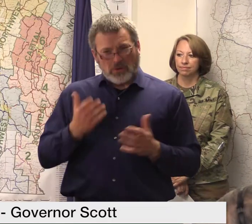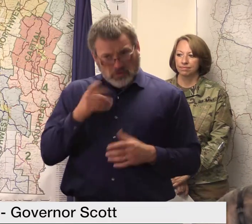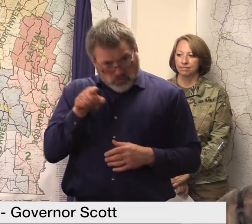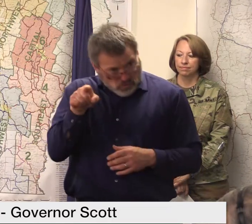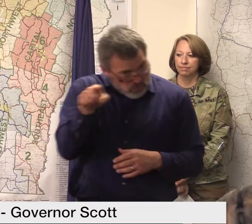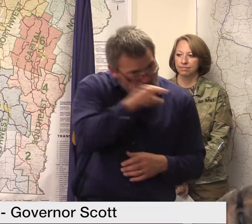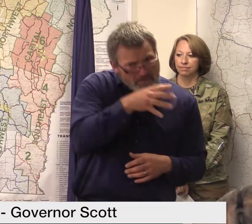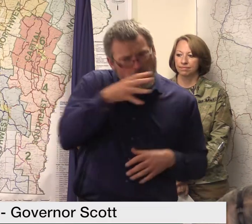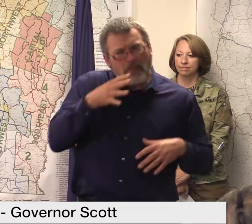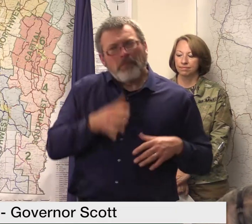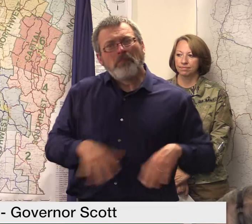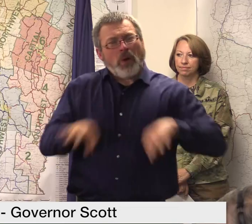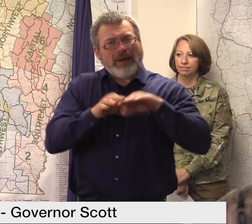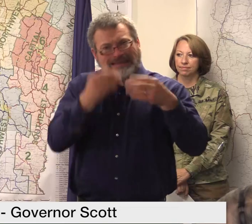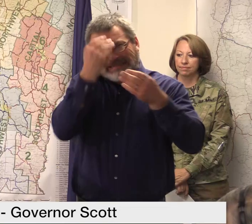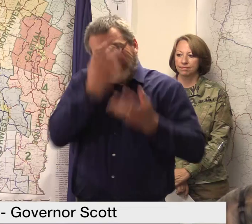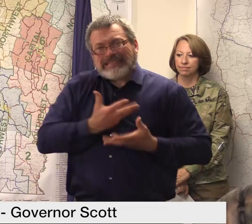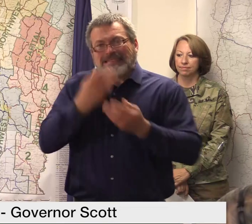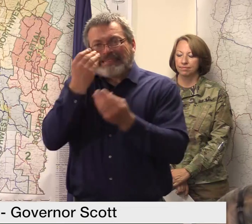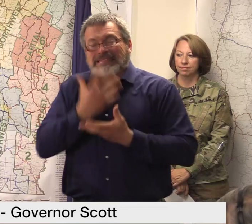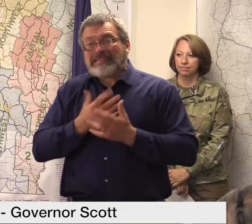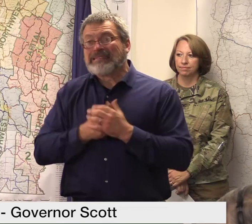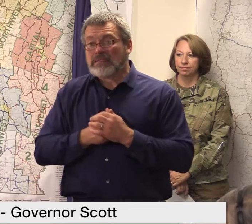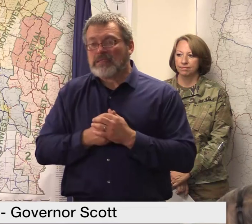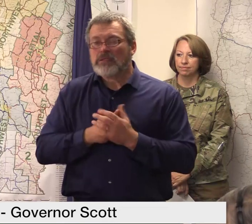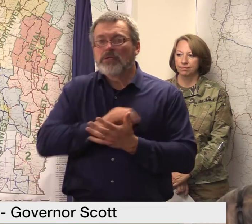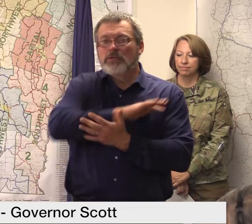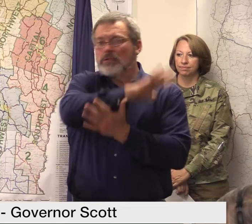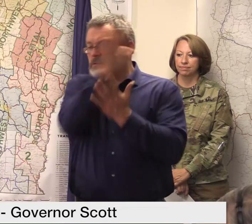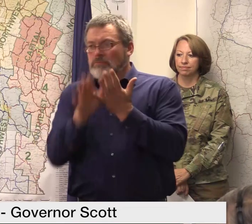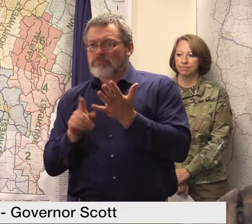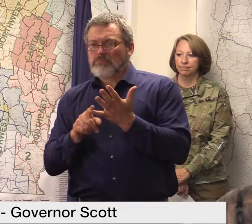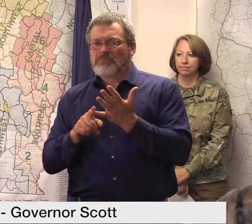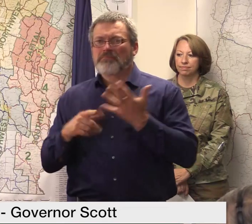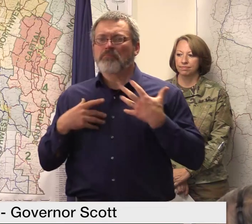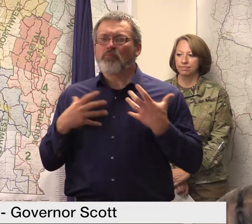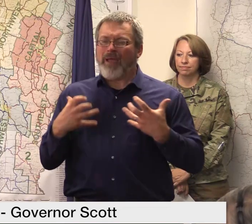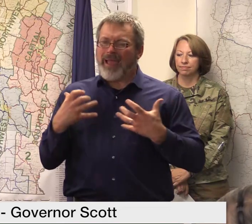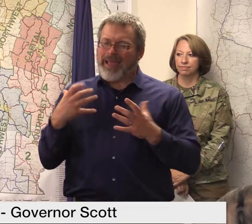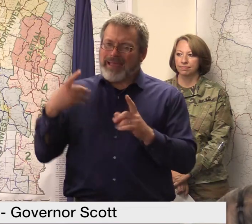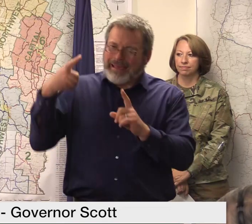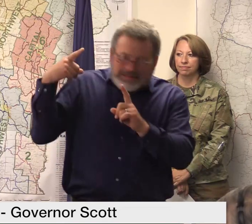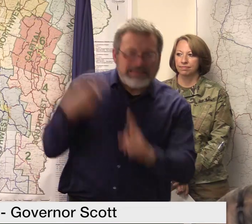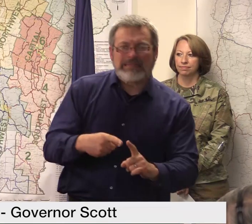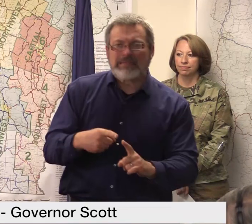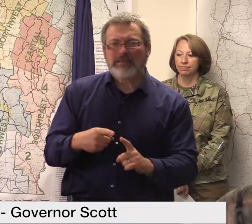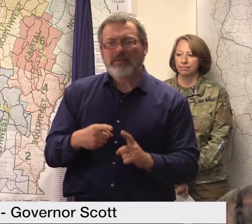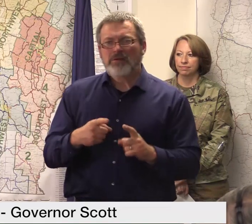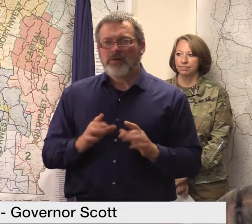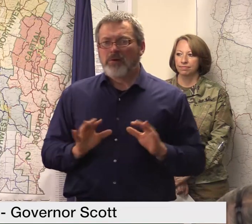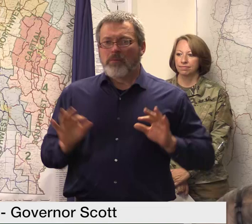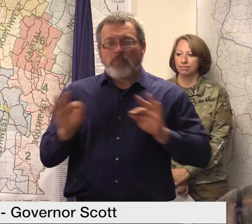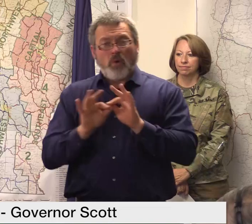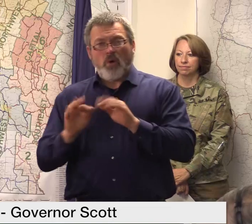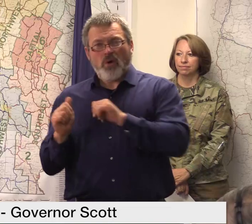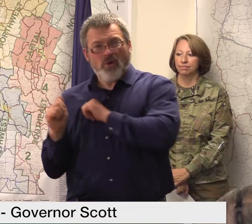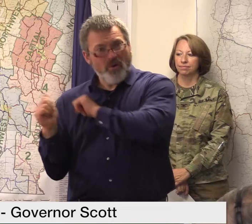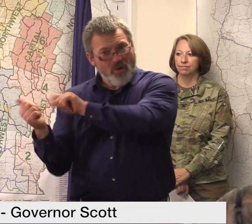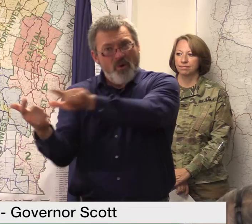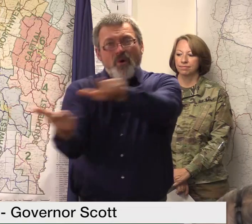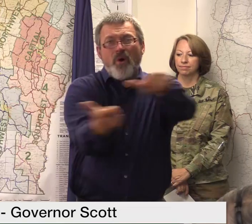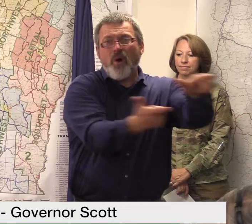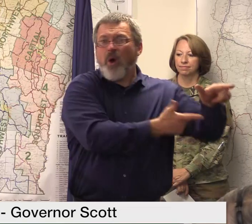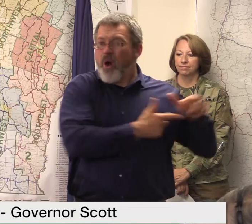and I know you've heard this from me before but I need to stress it again for everyone individuals